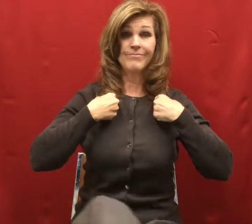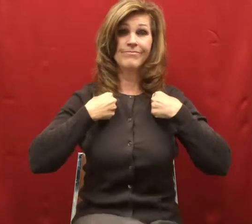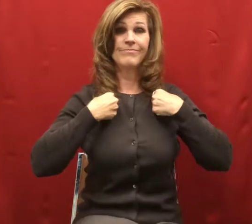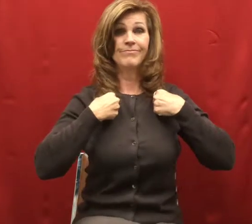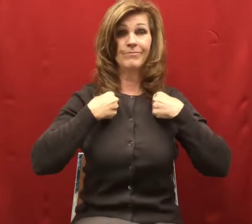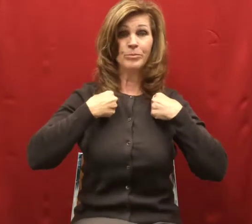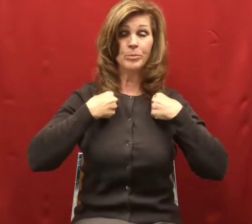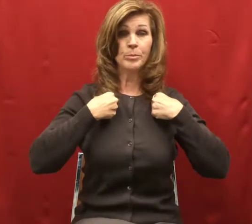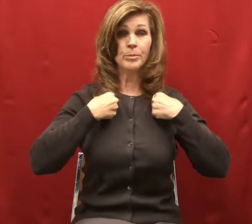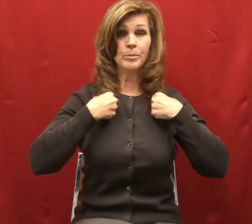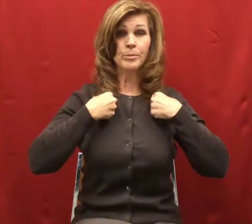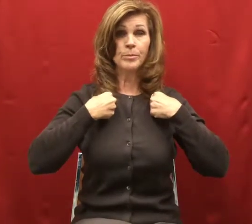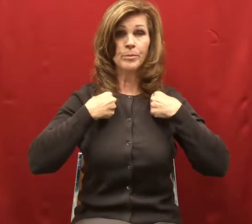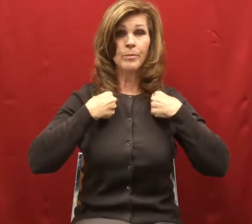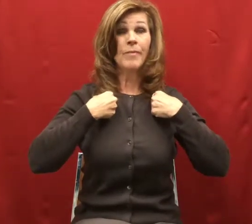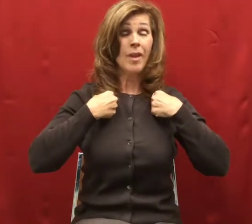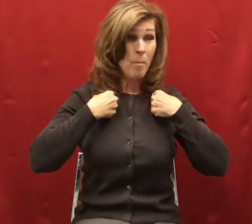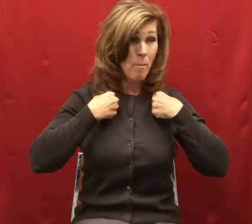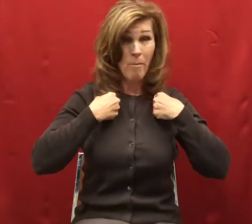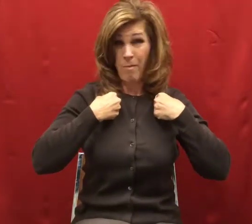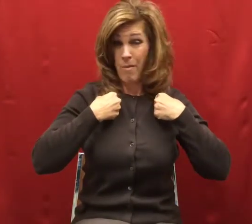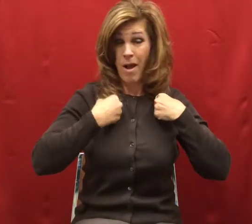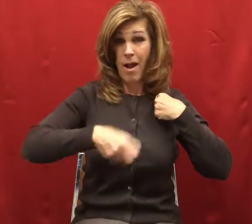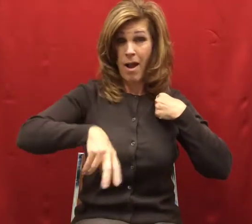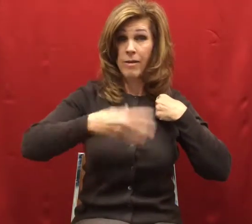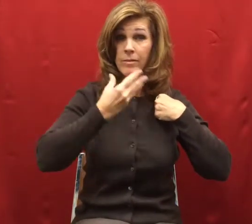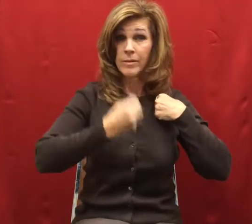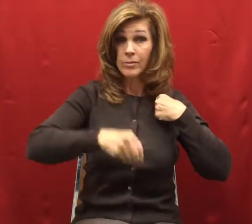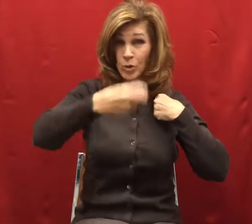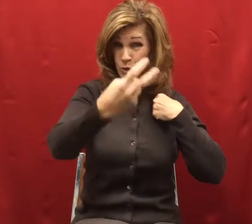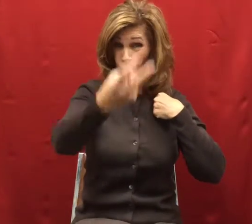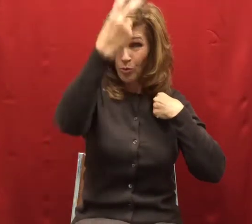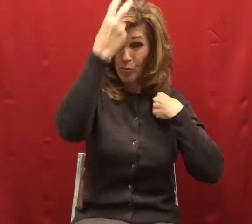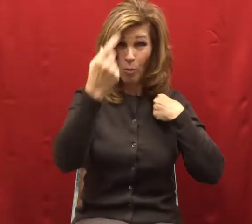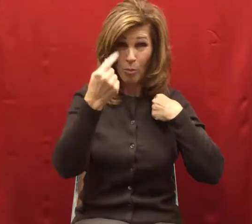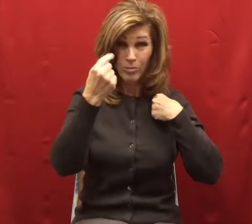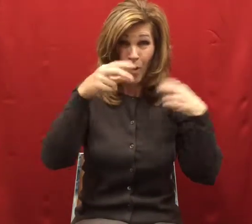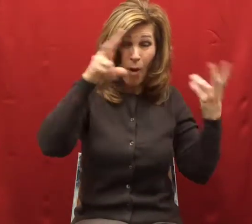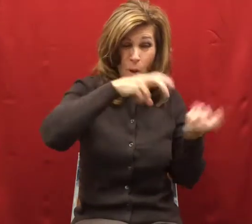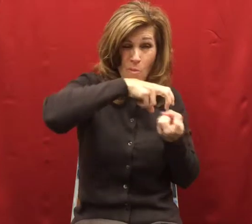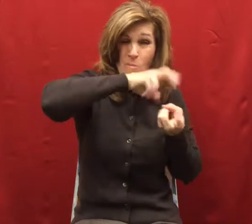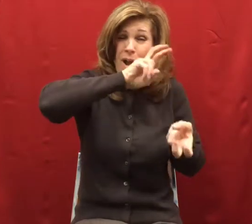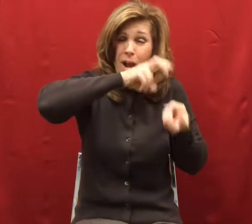What a noise the goat made as Willy tried to carry it across his neck.